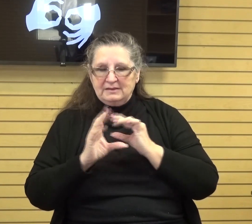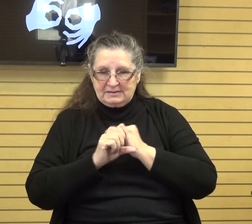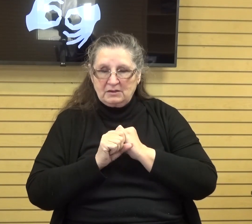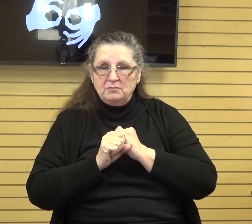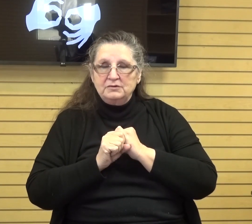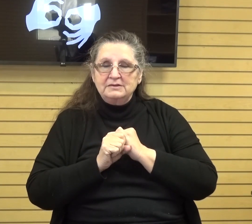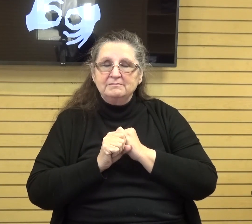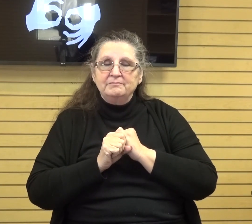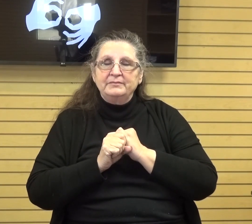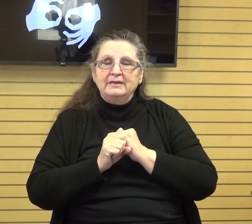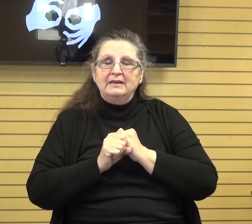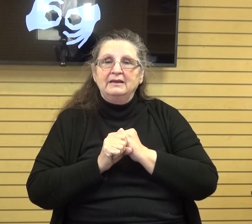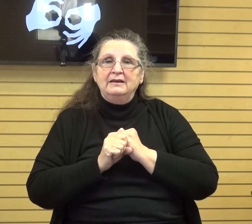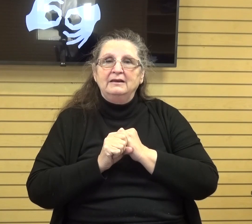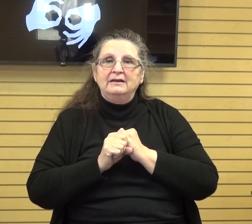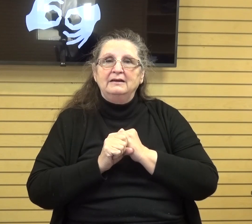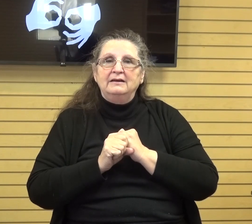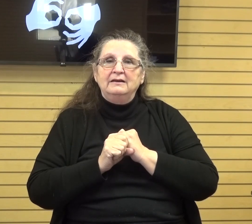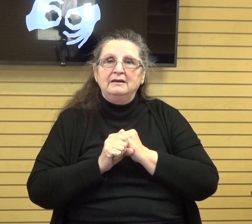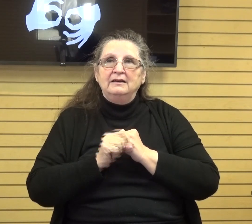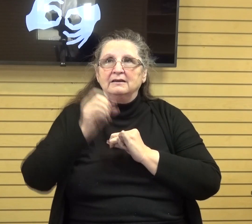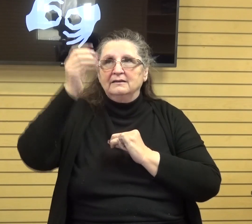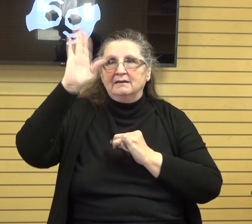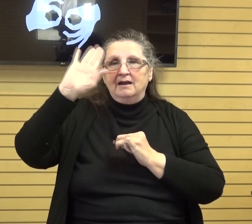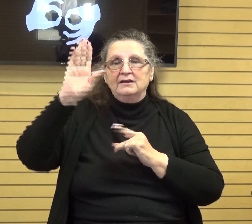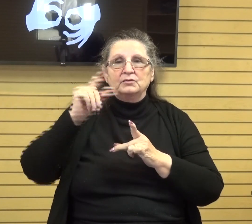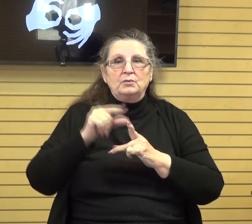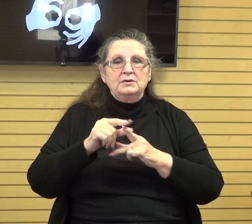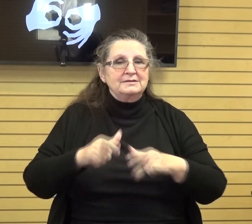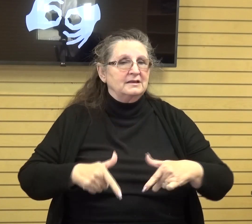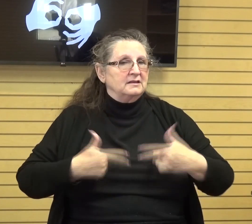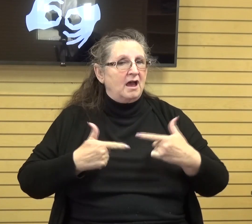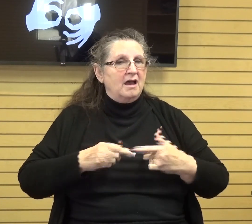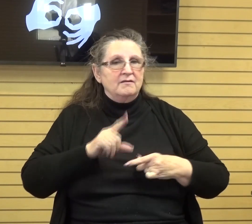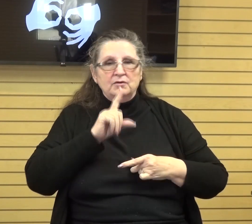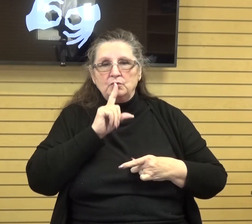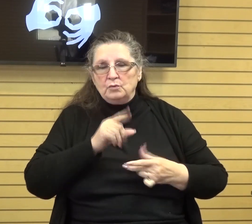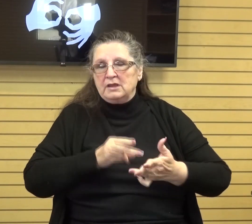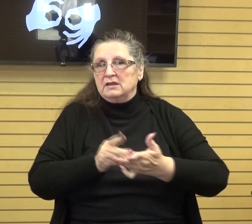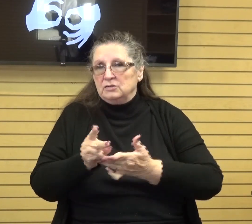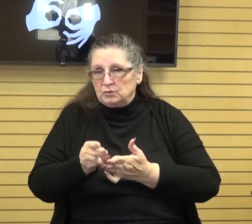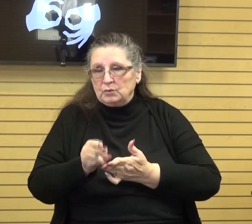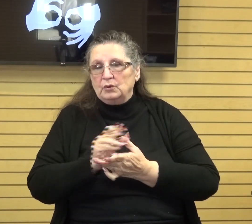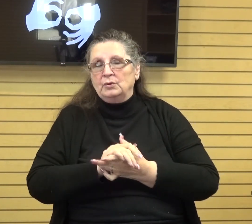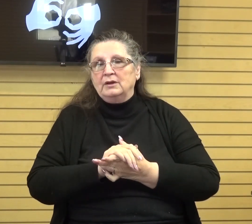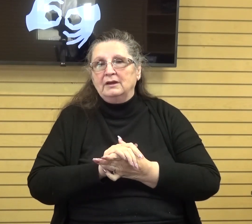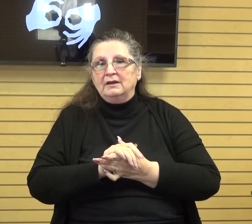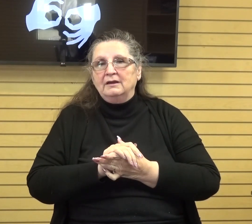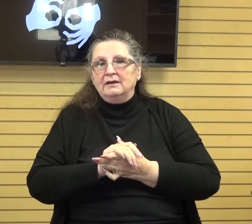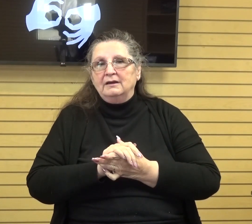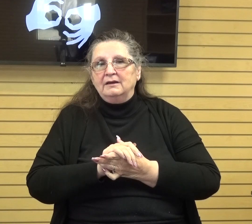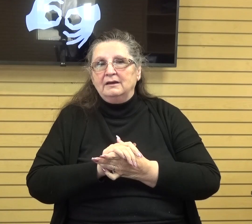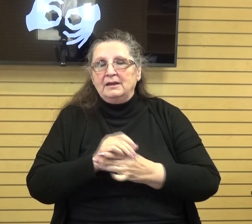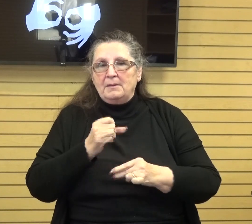the word of god is so alive and real and true that it it produces fruit